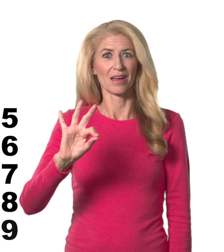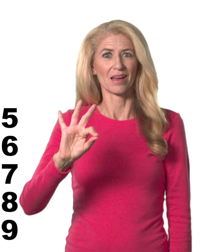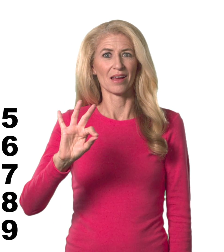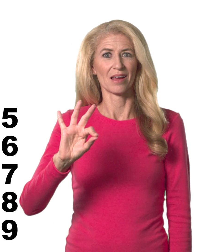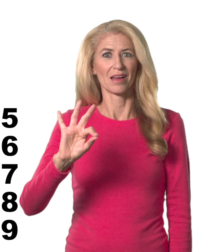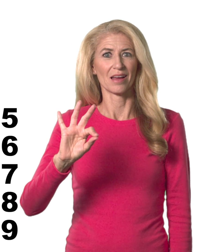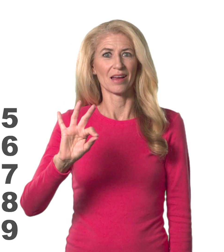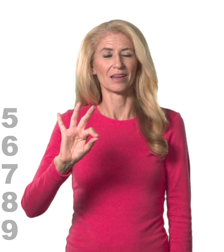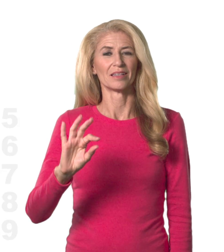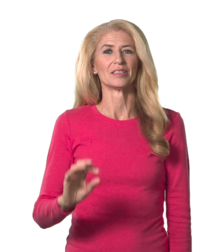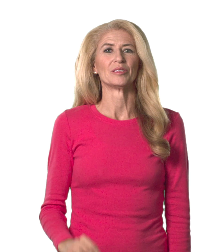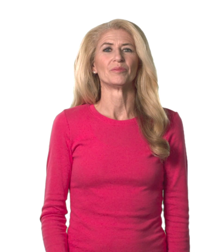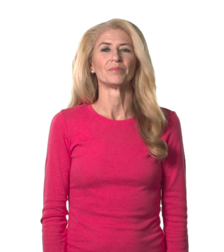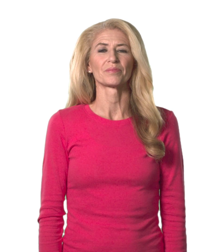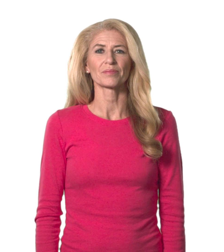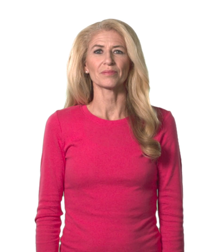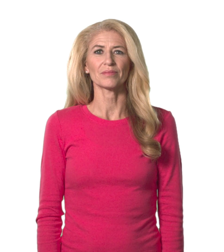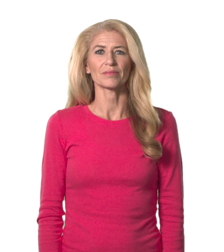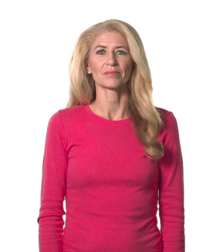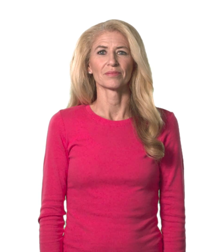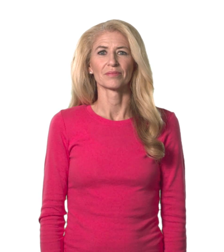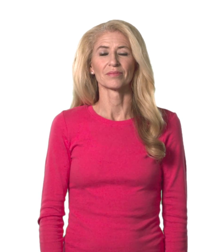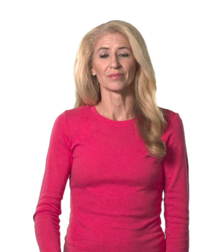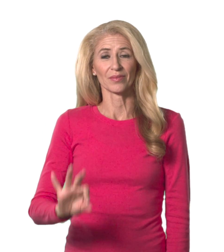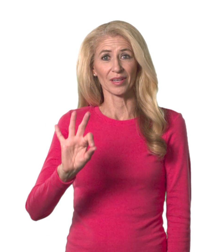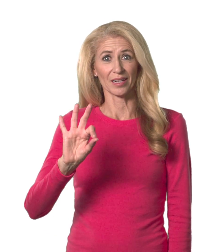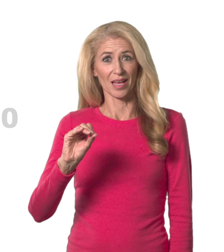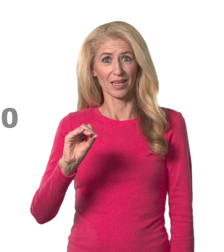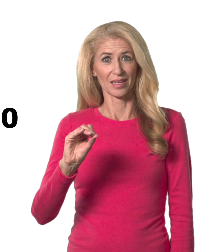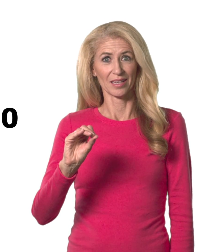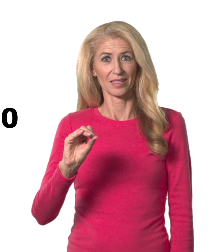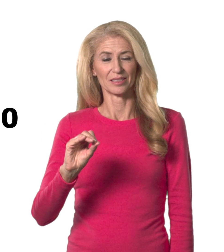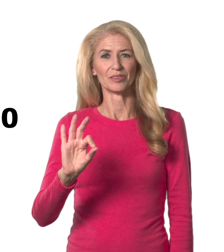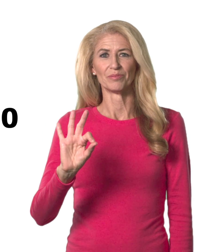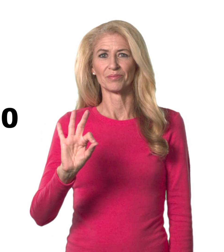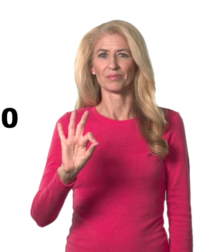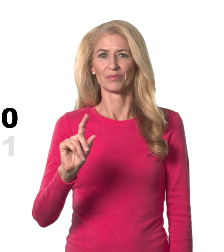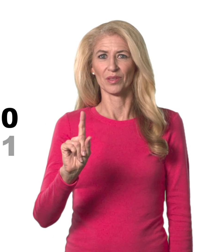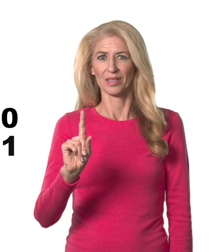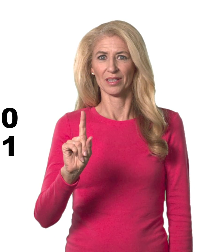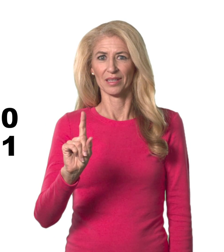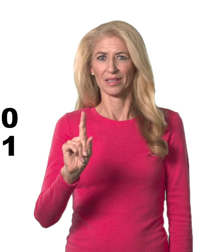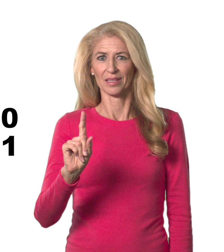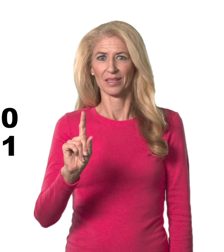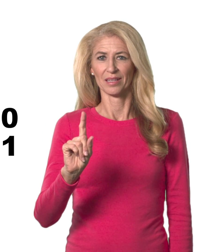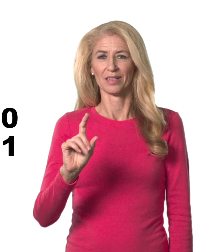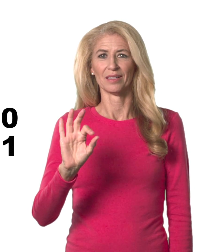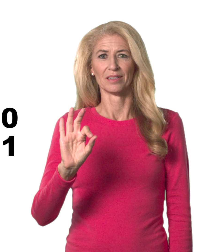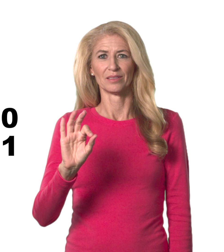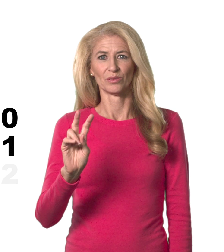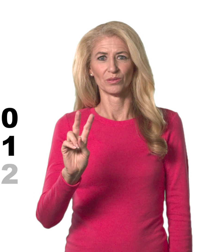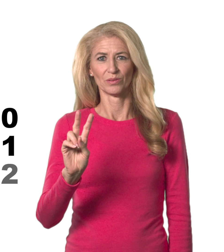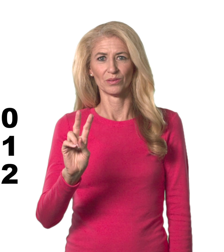90, 91, 92, 92,